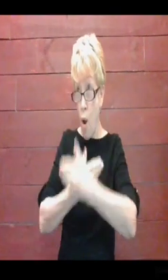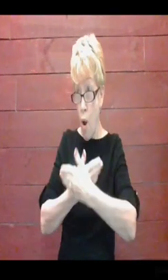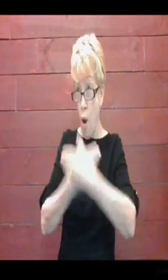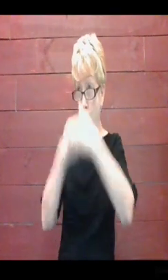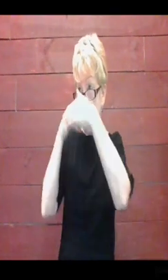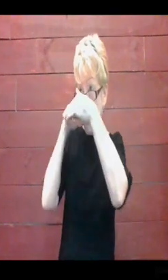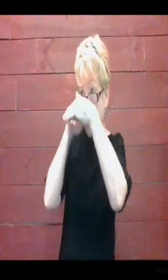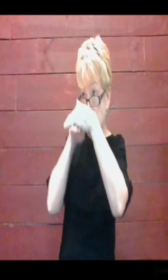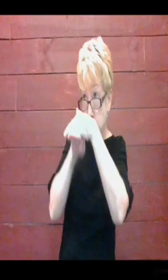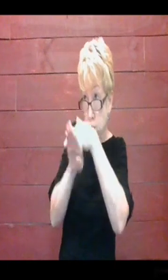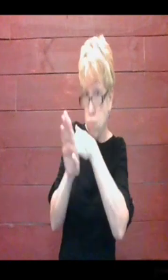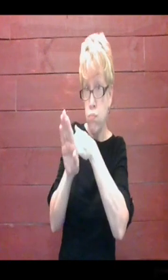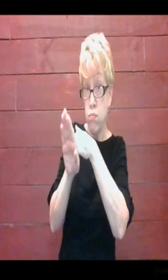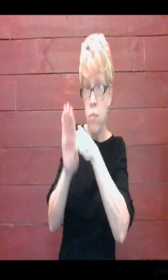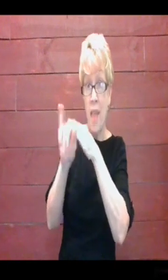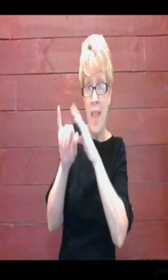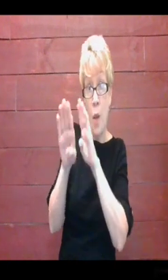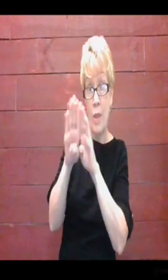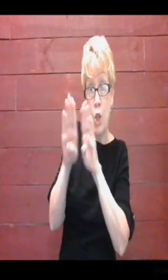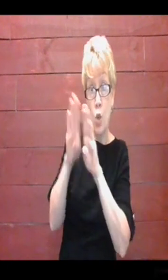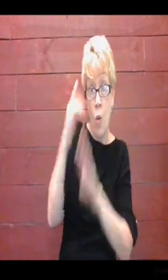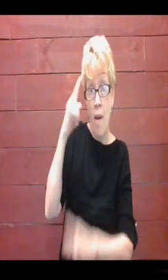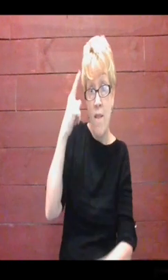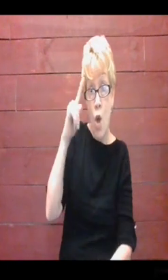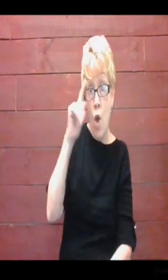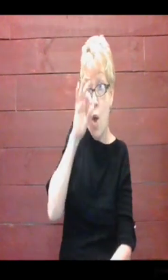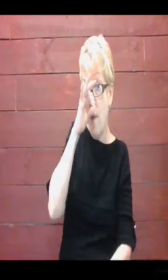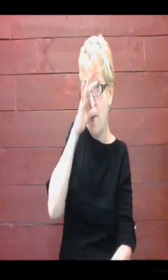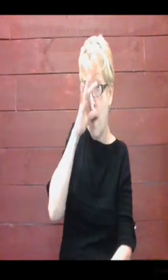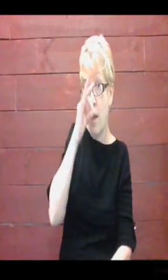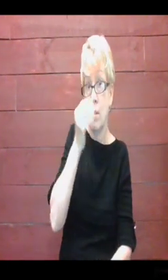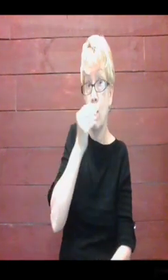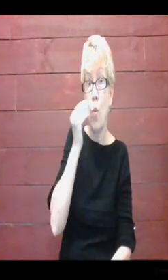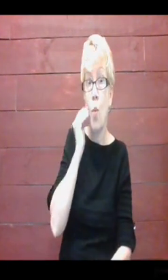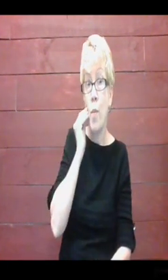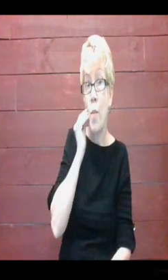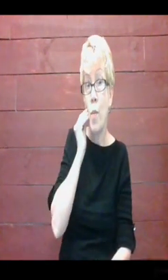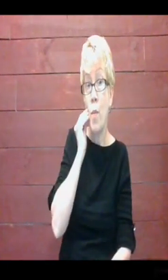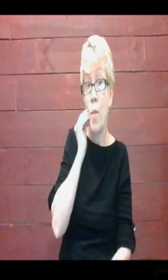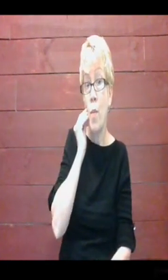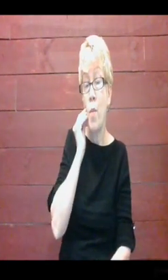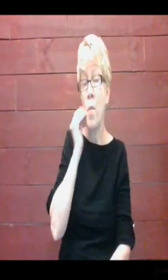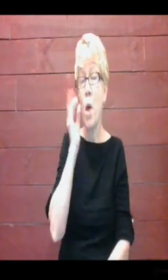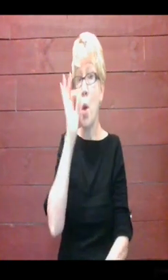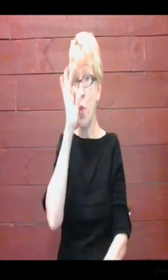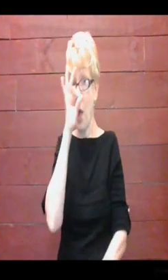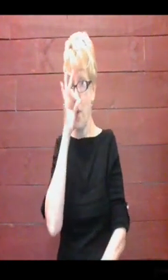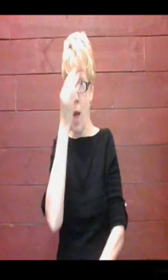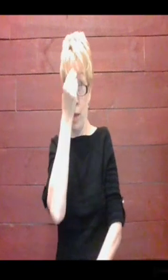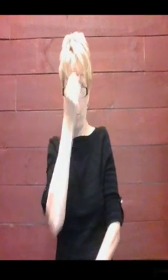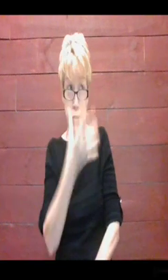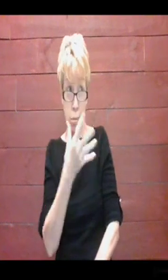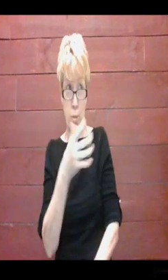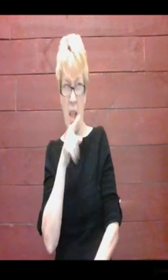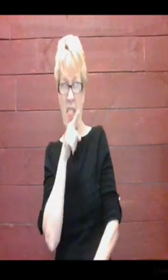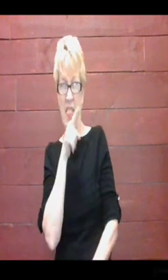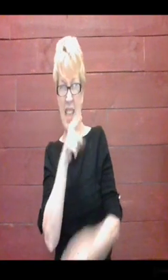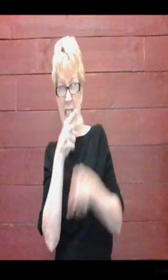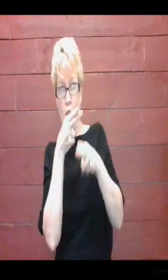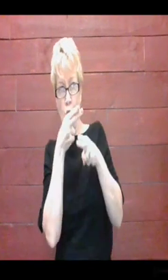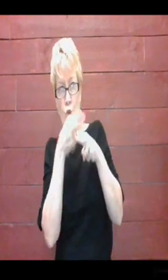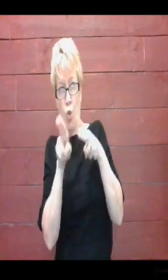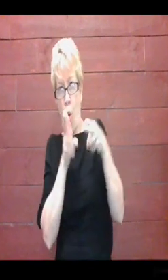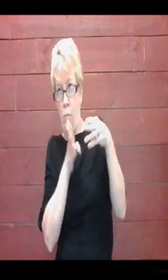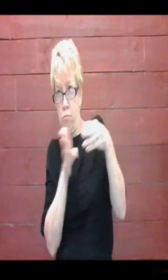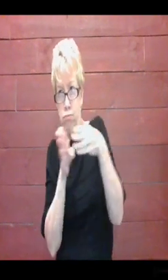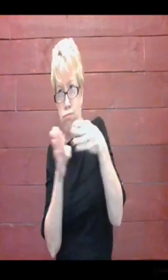Now this was the door of Foxy Loxy's burrow. But Foxy Loxy said, "'This is the shortcut to the